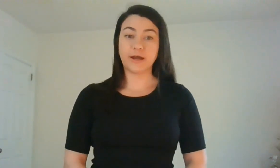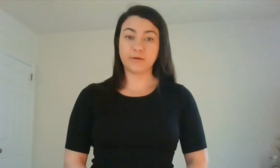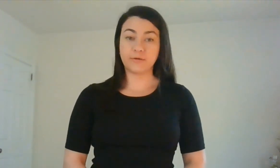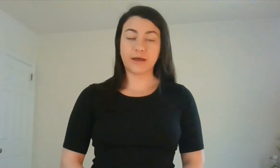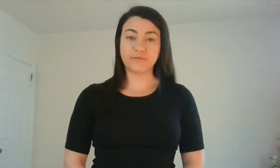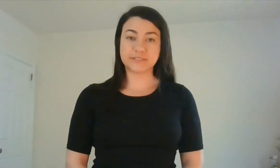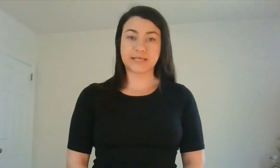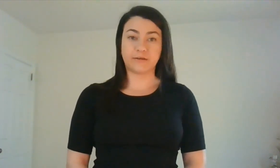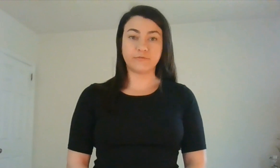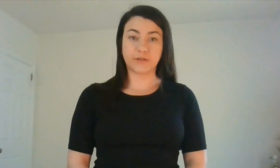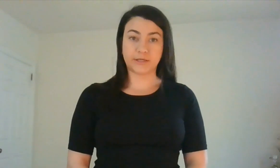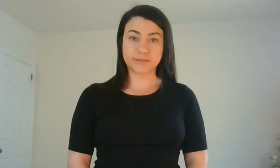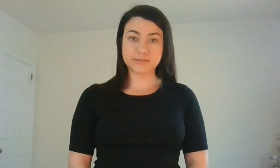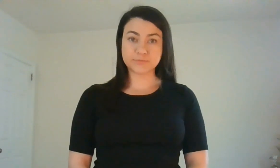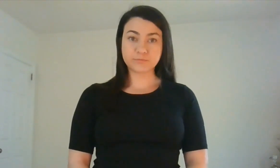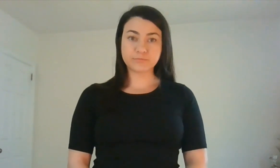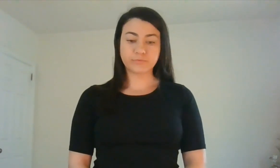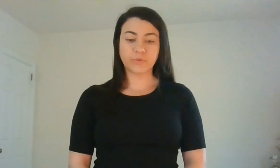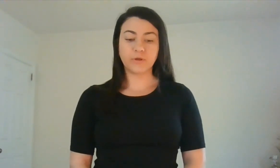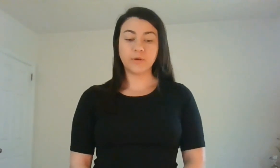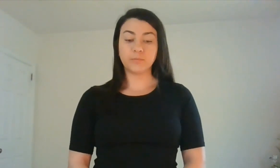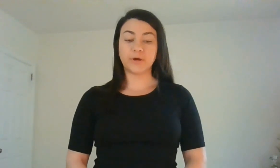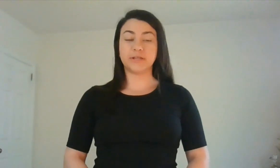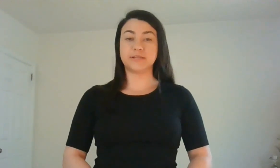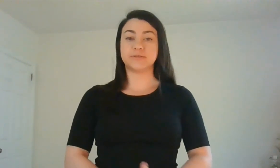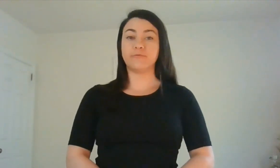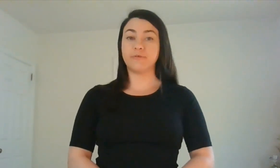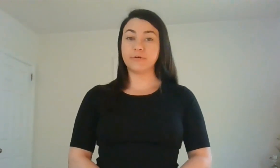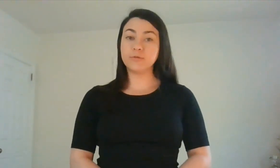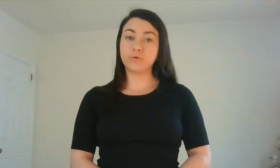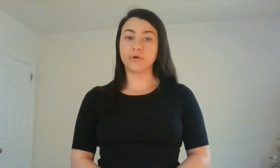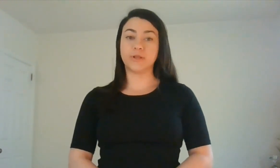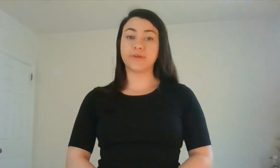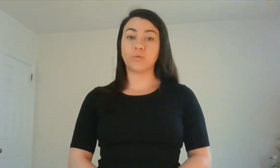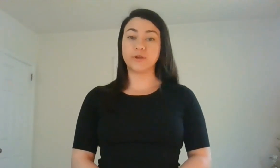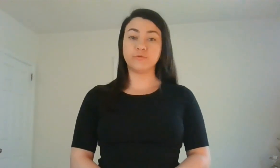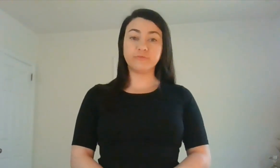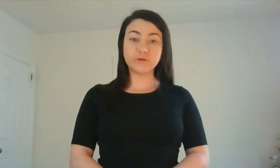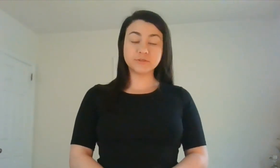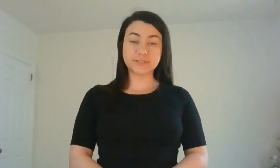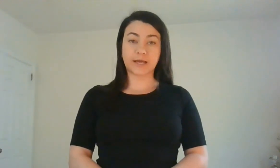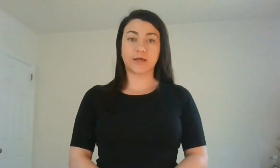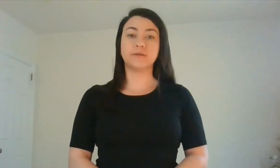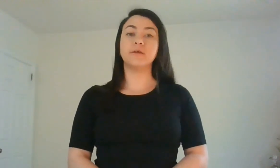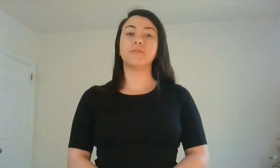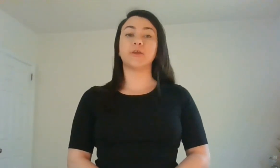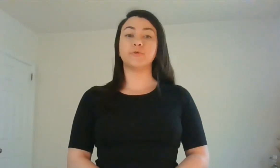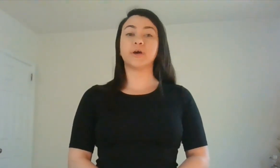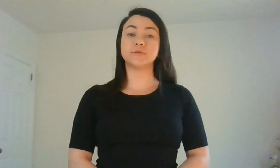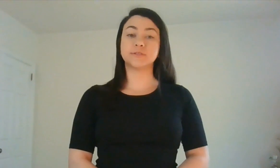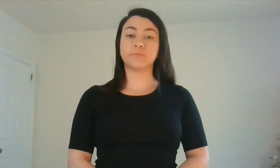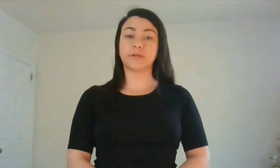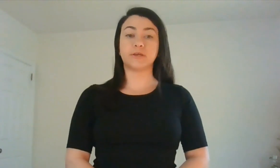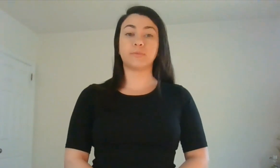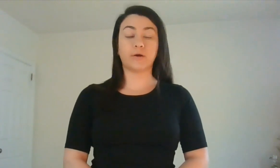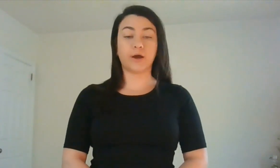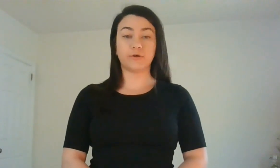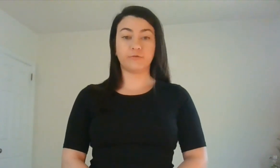having sad feelings. But it is very important that when you feel sad, that you tell somebody about how you're